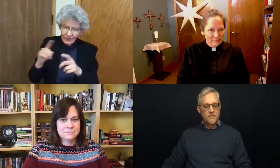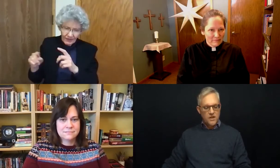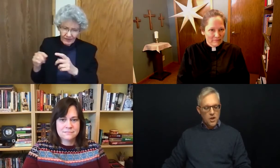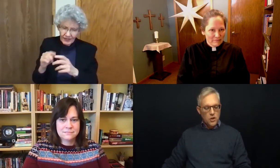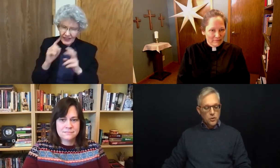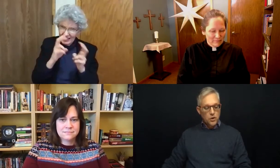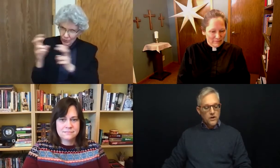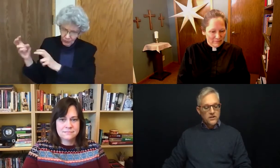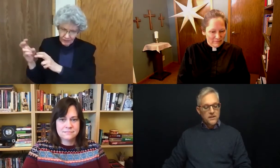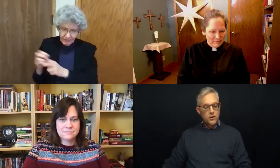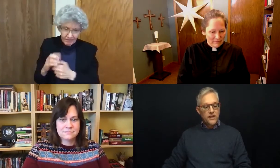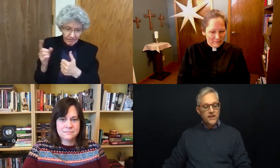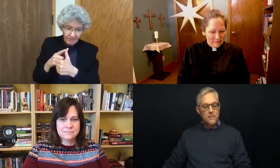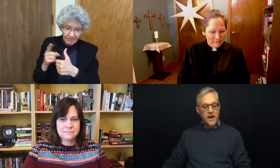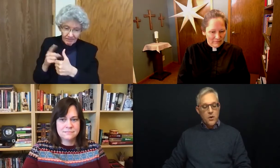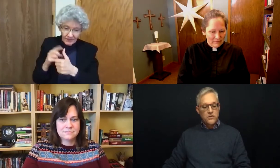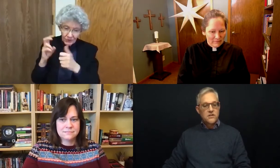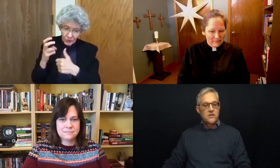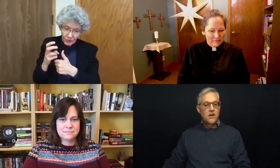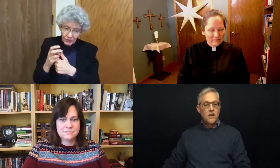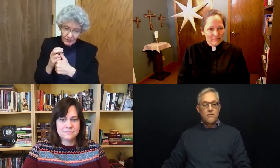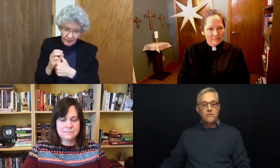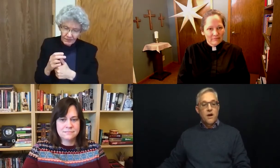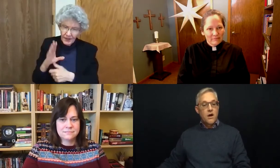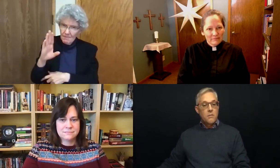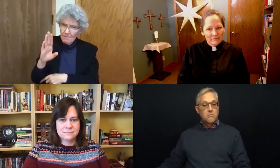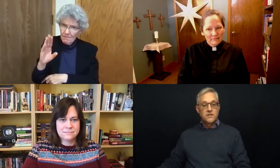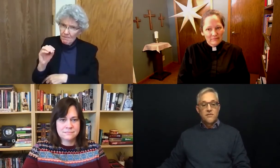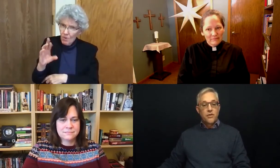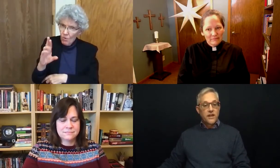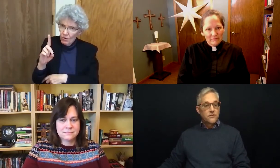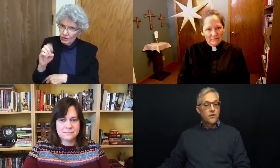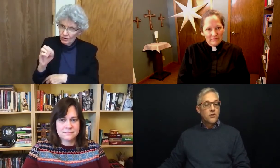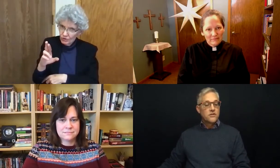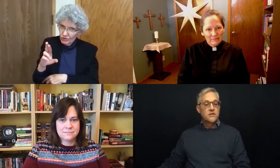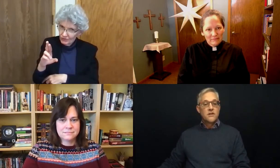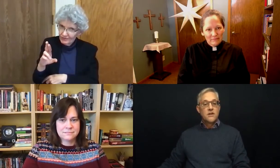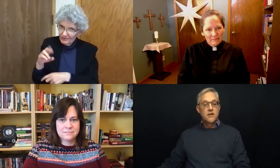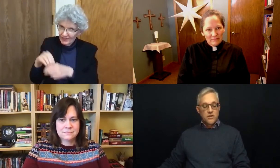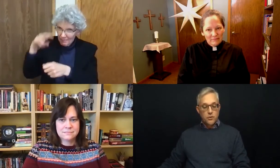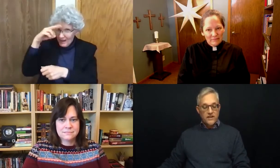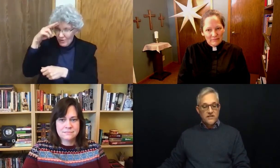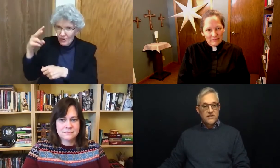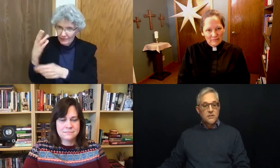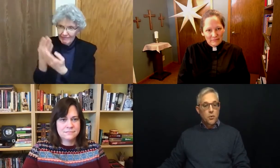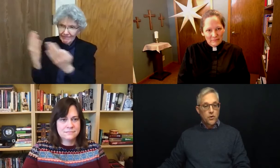So we're going to be learning about several things. First, the crisis at the border,